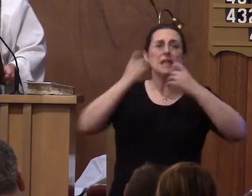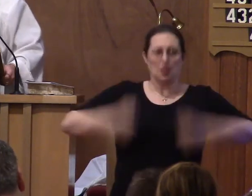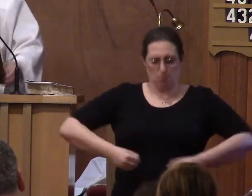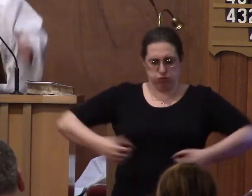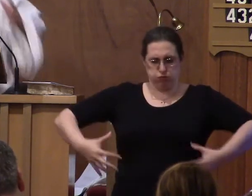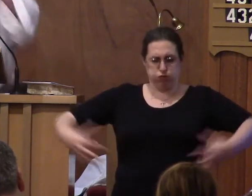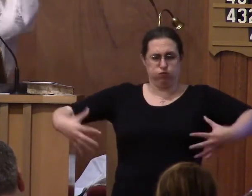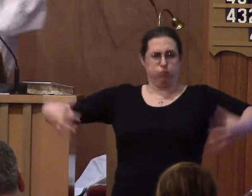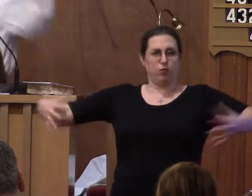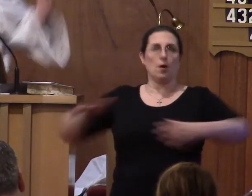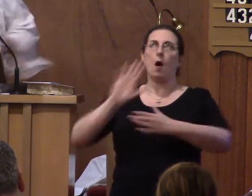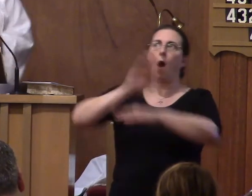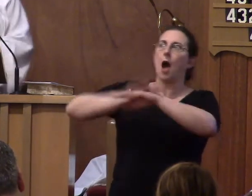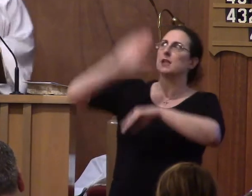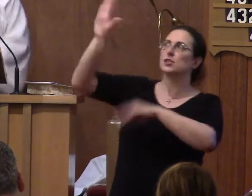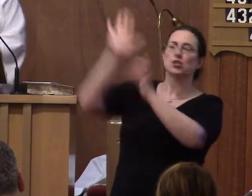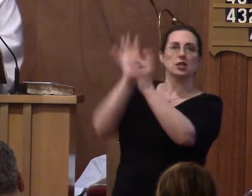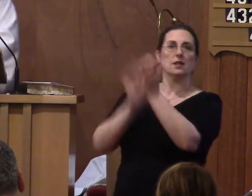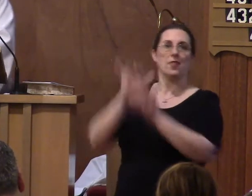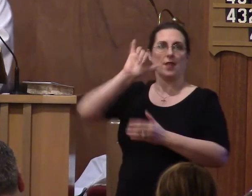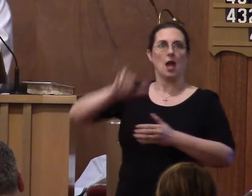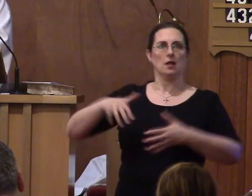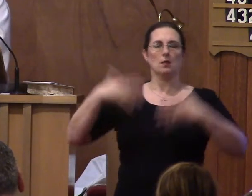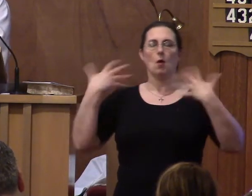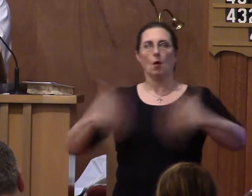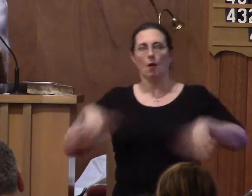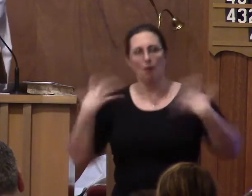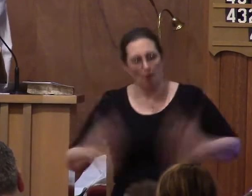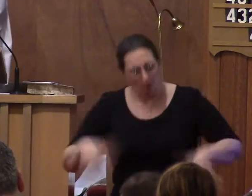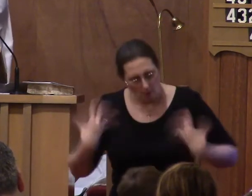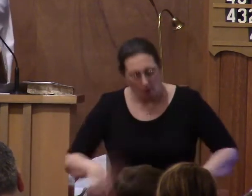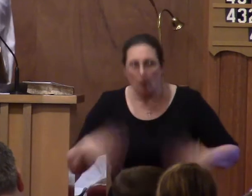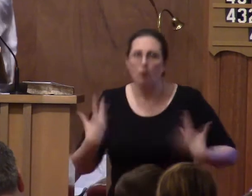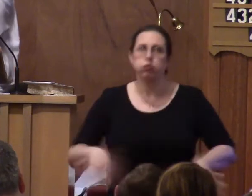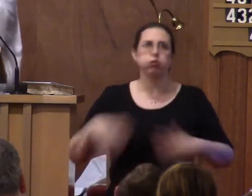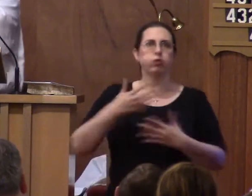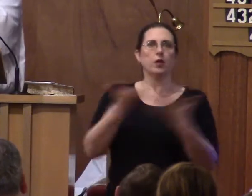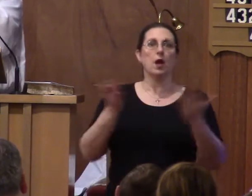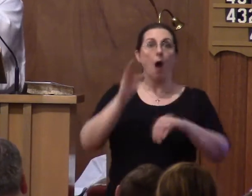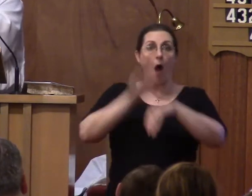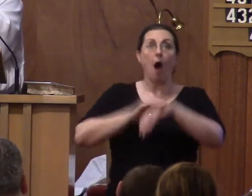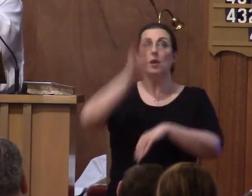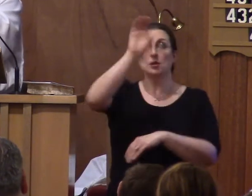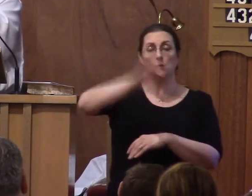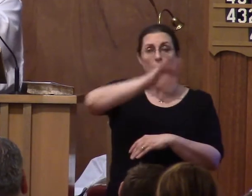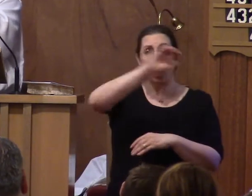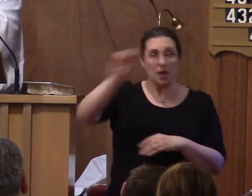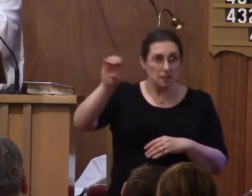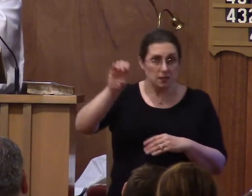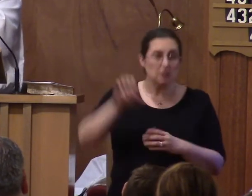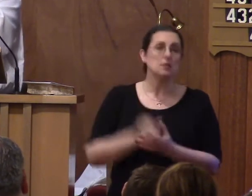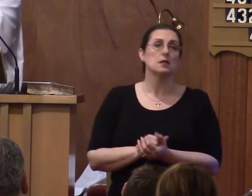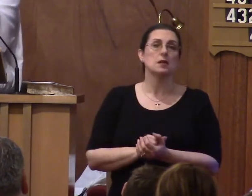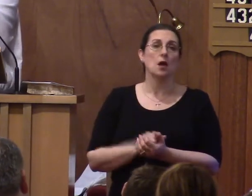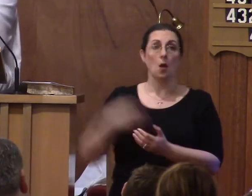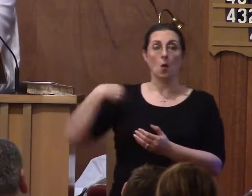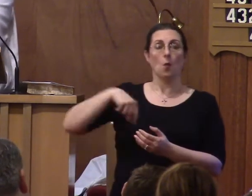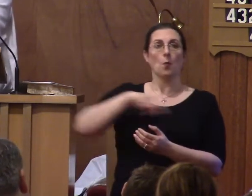I mean, this is heavy stuff, everybody, that on the cross, we have Jesus